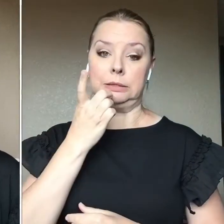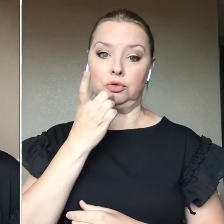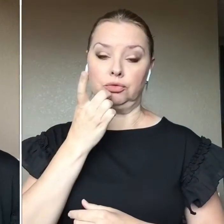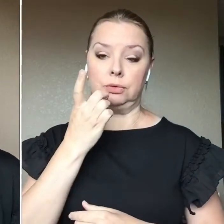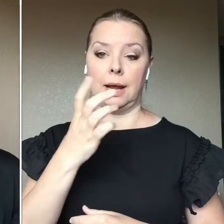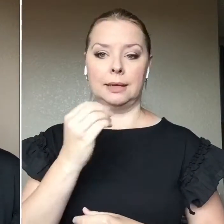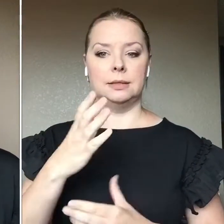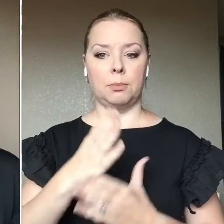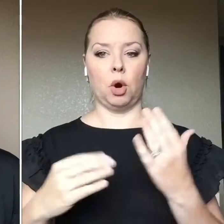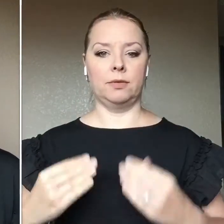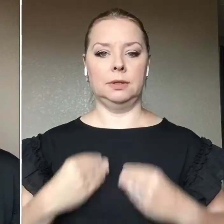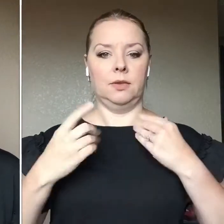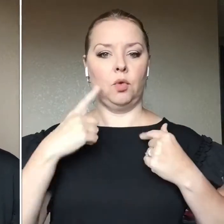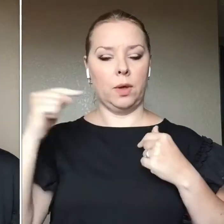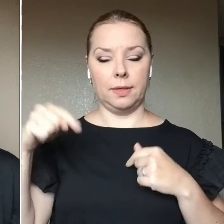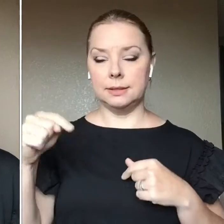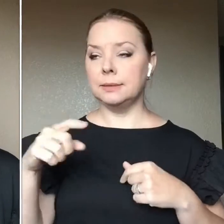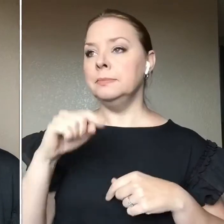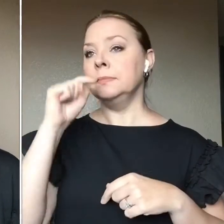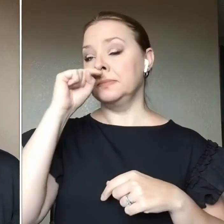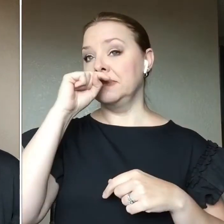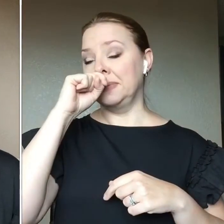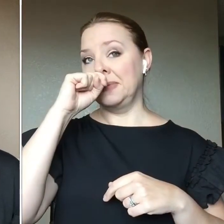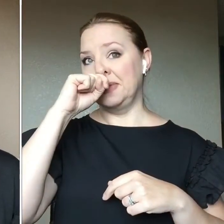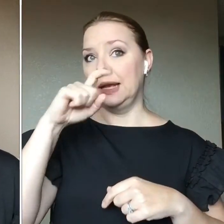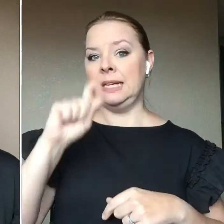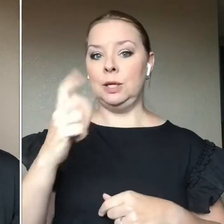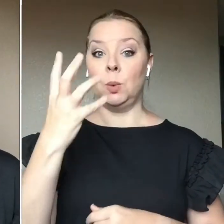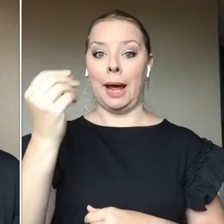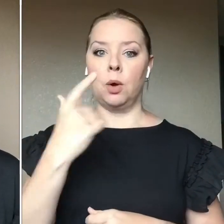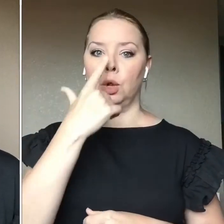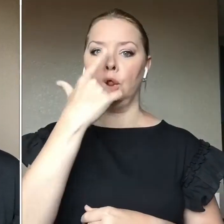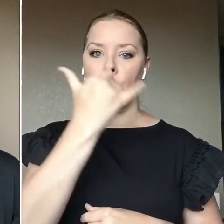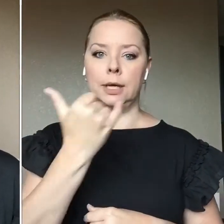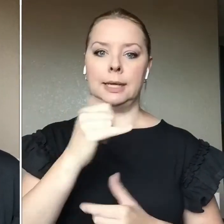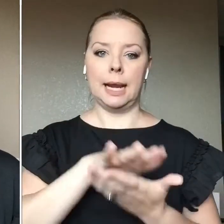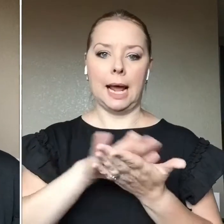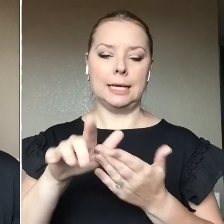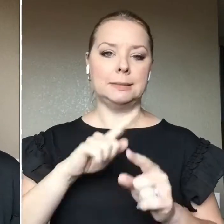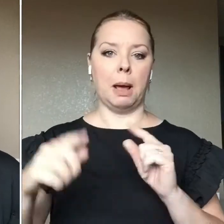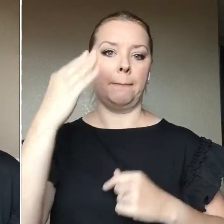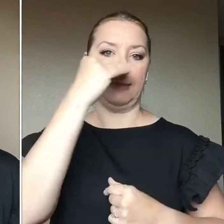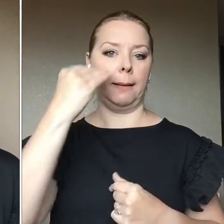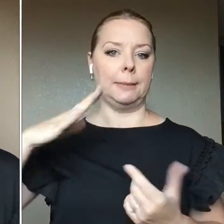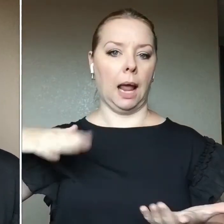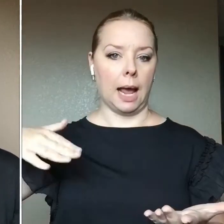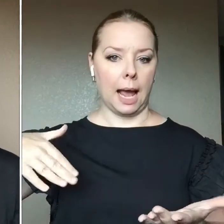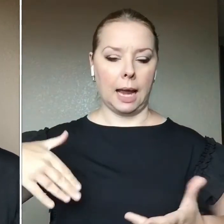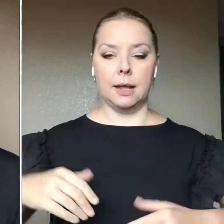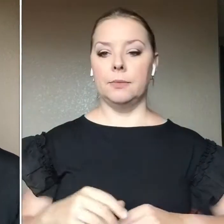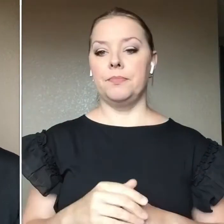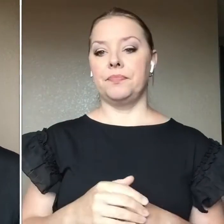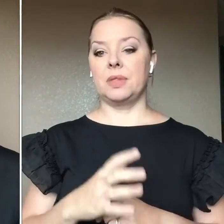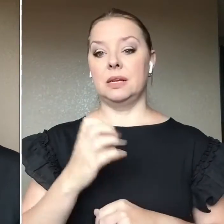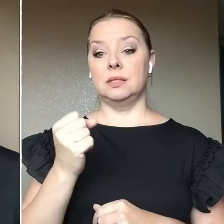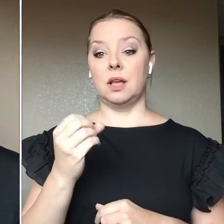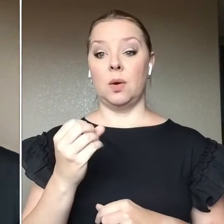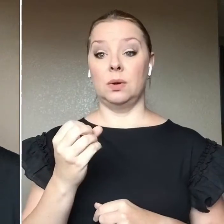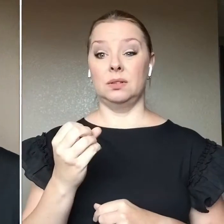inspiration for this. I had somewhere that I had to go and I had to look presentable and I hadn't put on any makeup yet. Um, so I said, let me grab an old